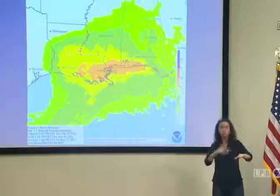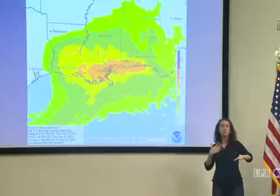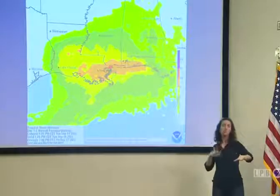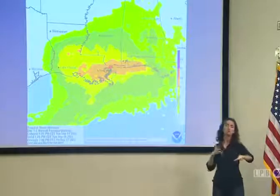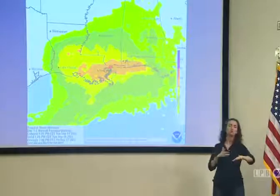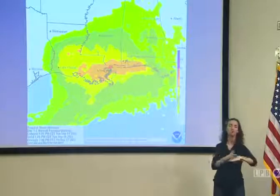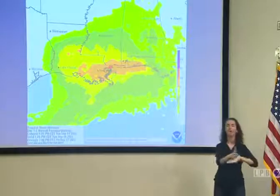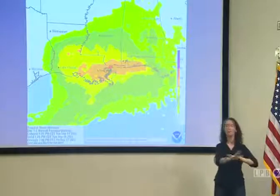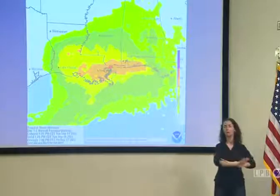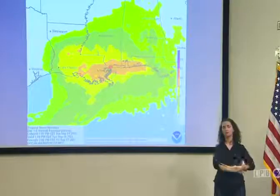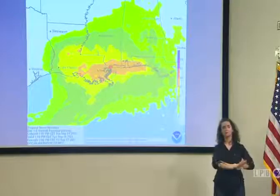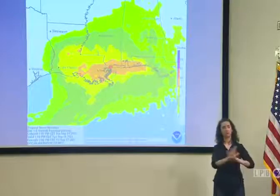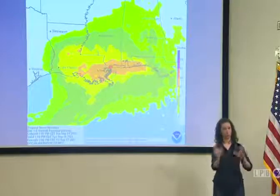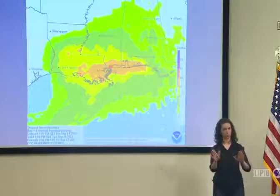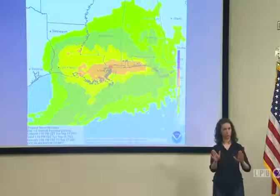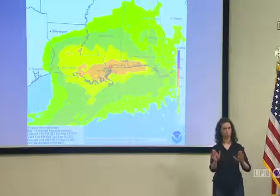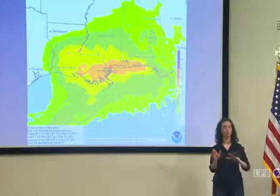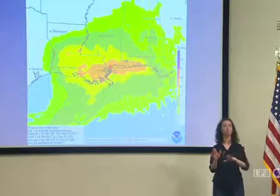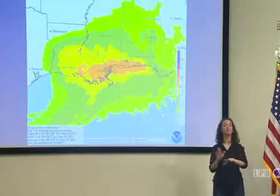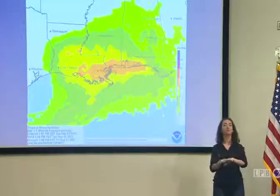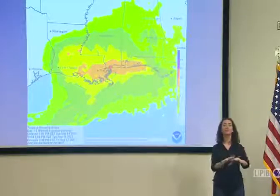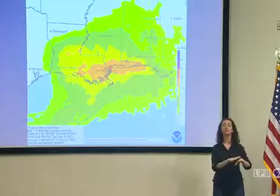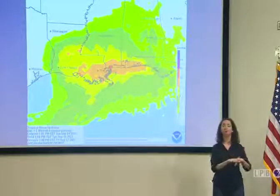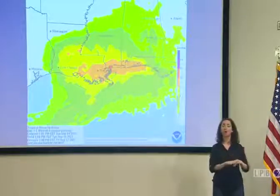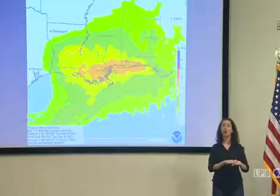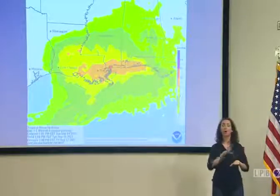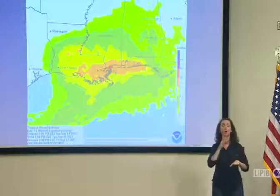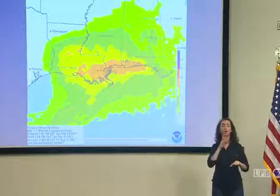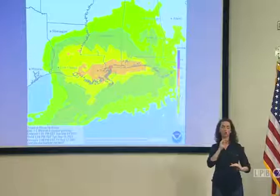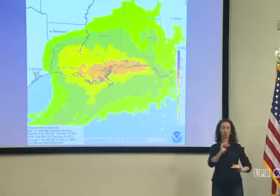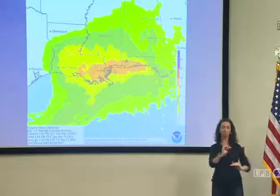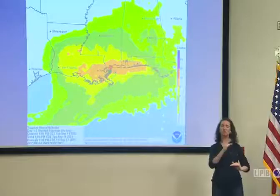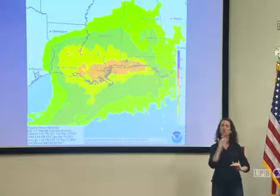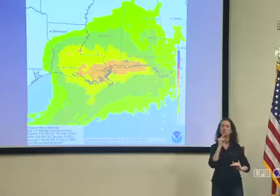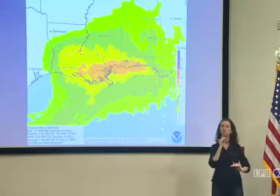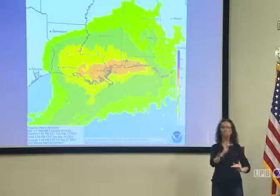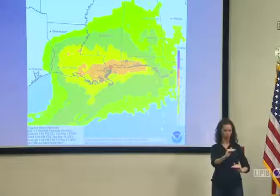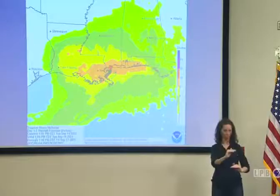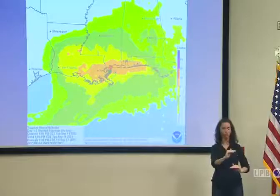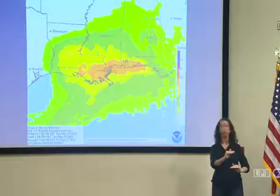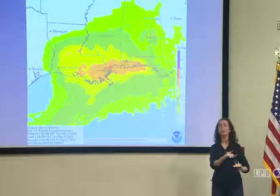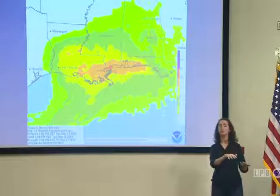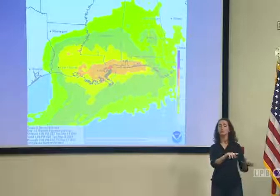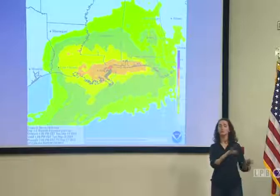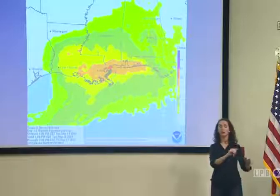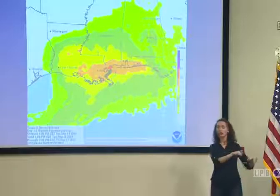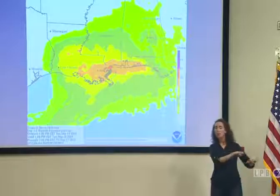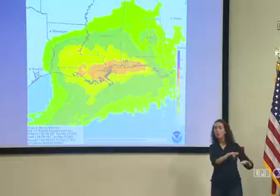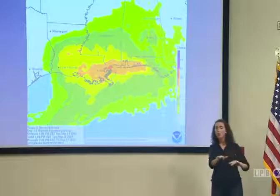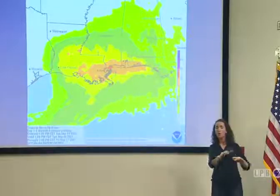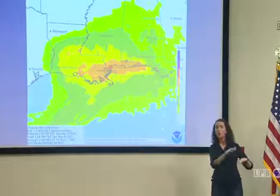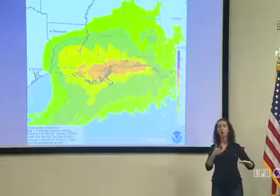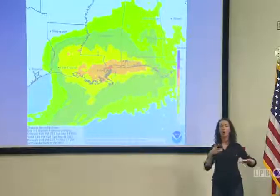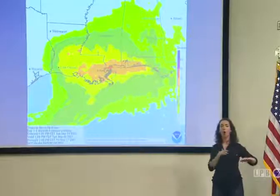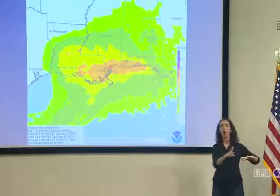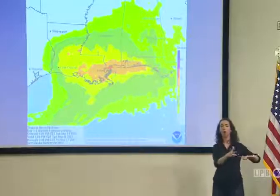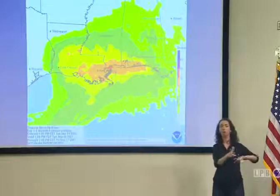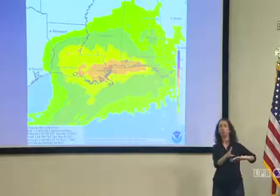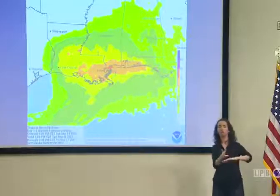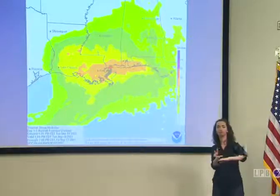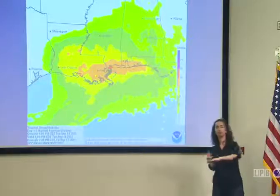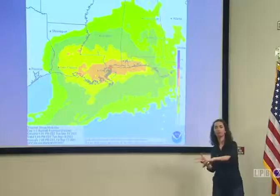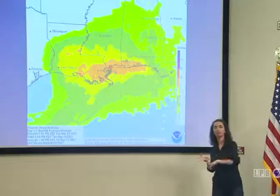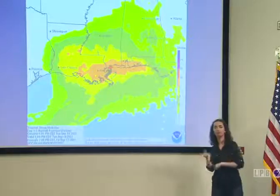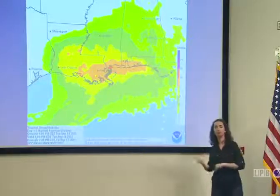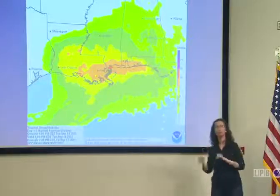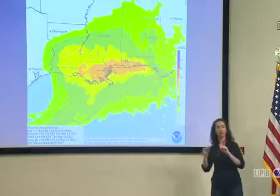As you should know, it doesn't take much water in terms of depth or current to actually move a vehicle completely